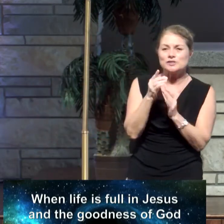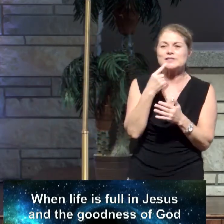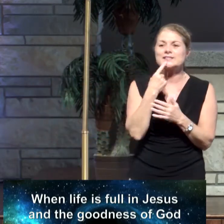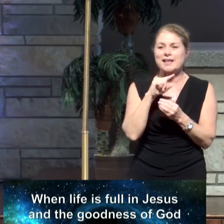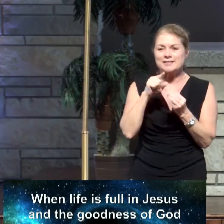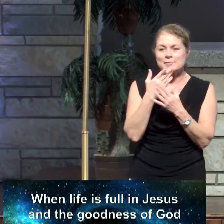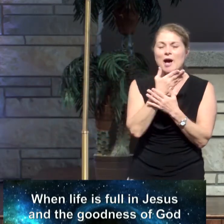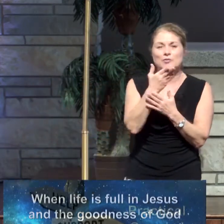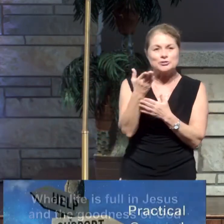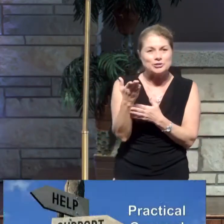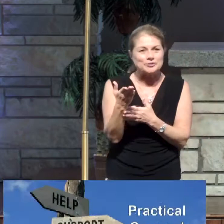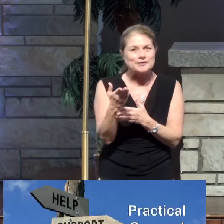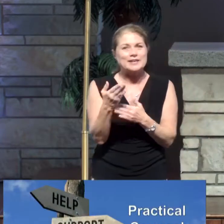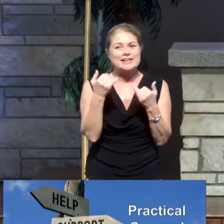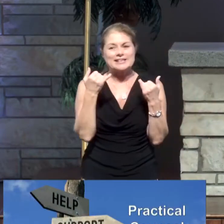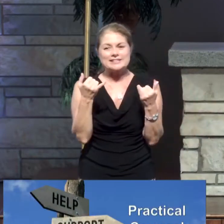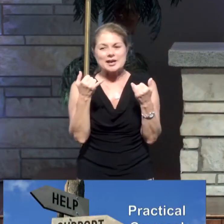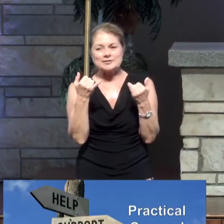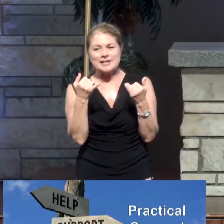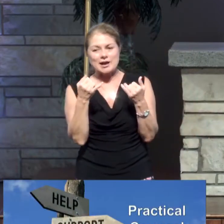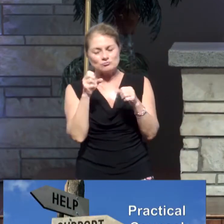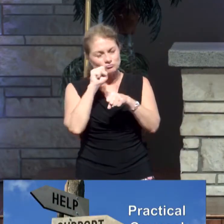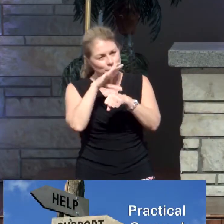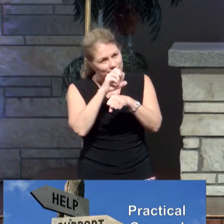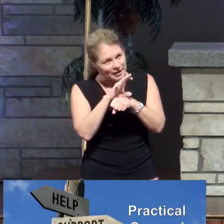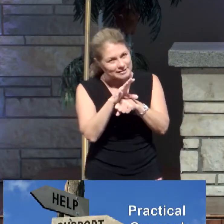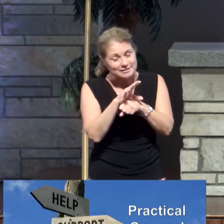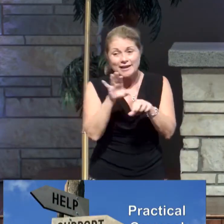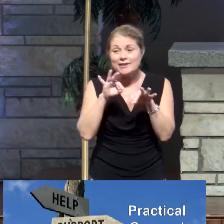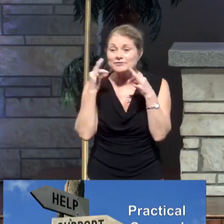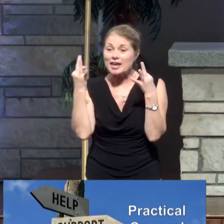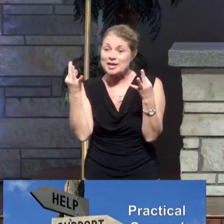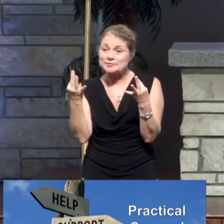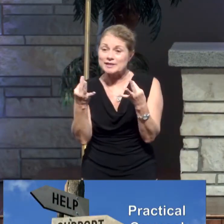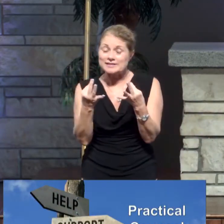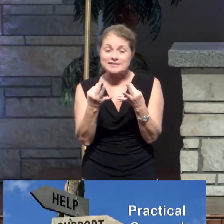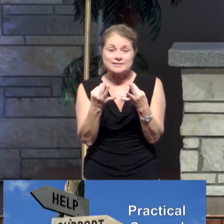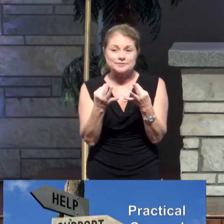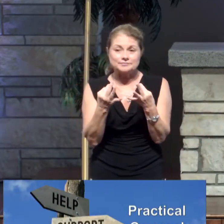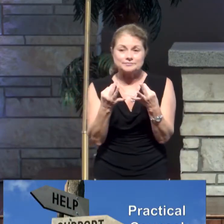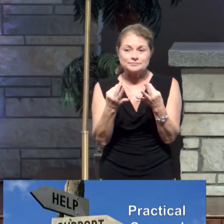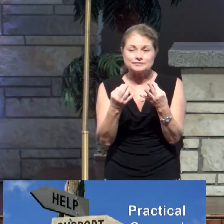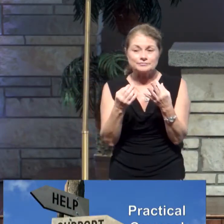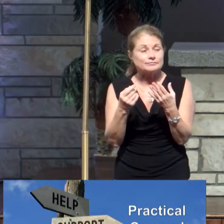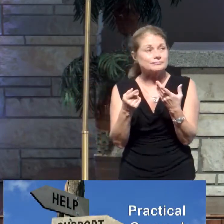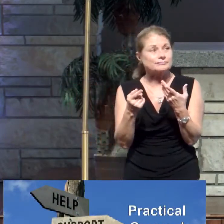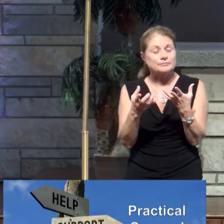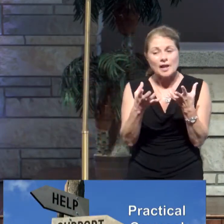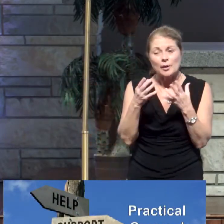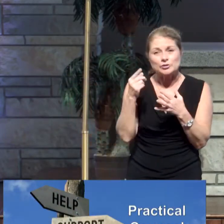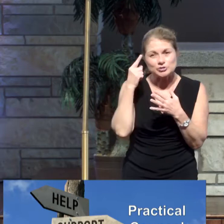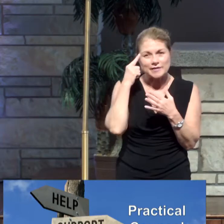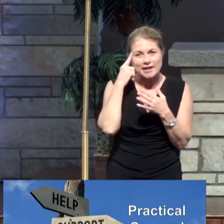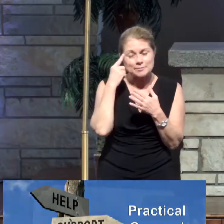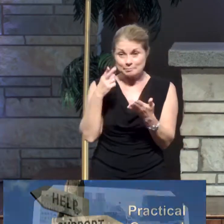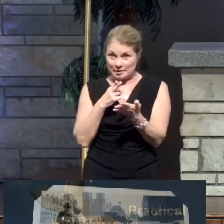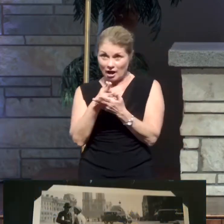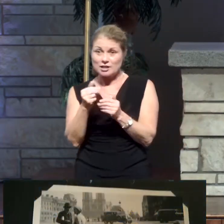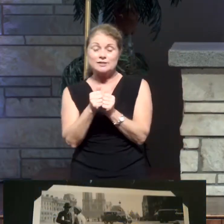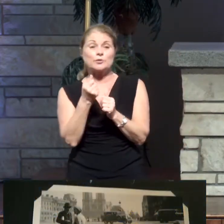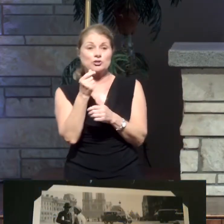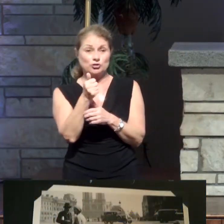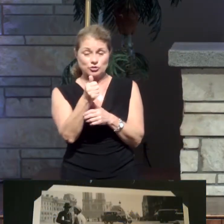And so here's some practical counsel, some practical advice. Families, okay, I try to do this in my family. I want you to think, be honest with yourself right now.